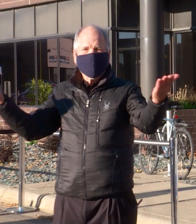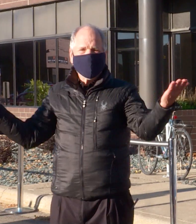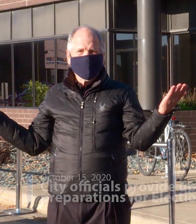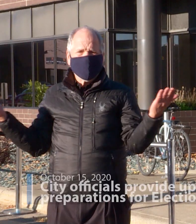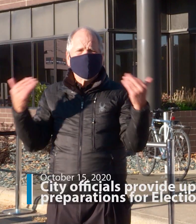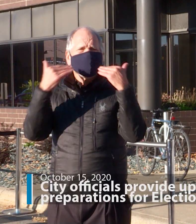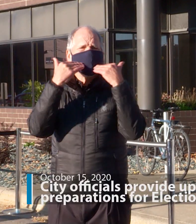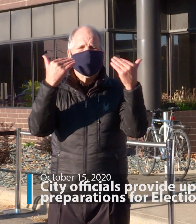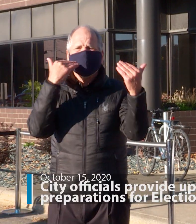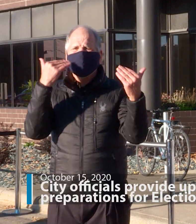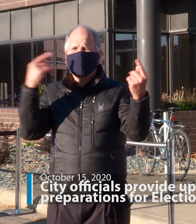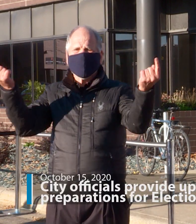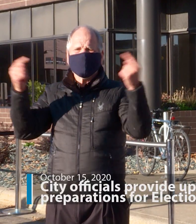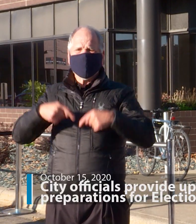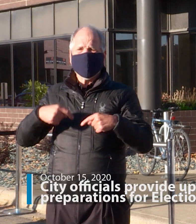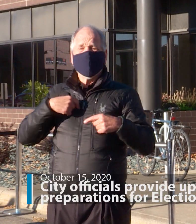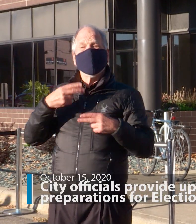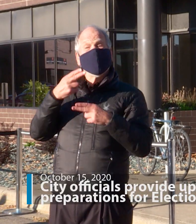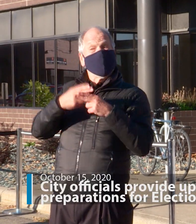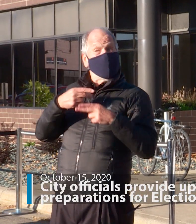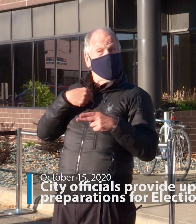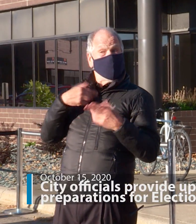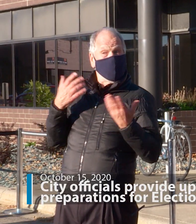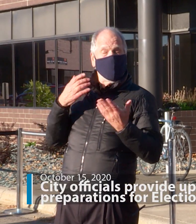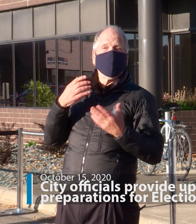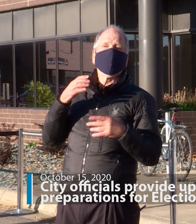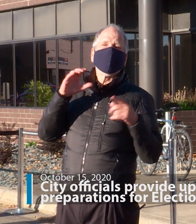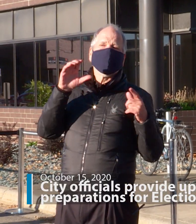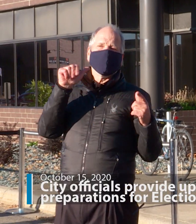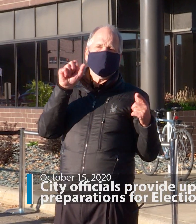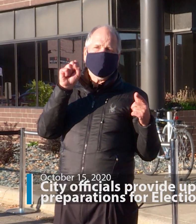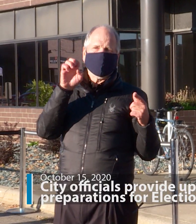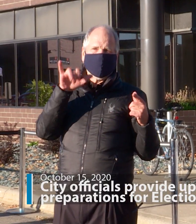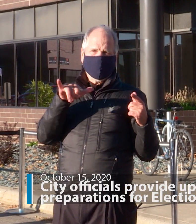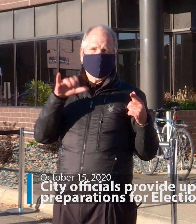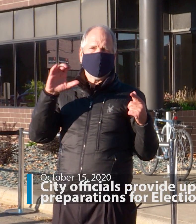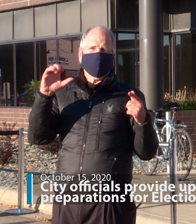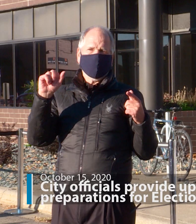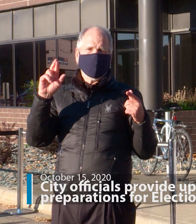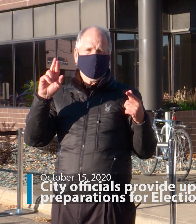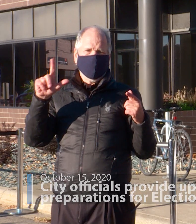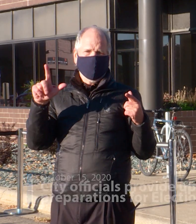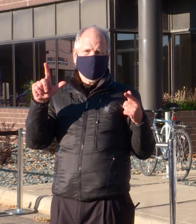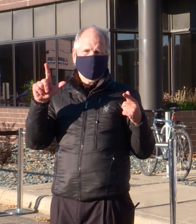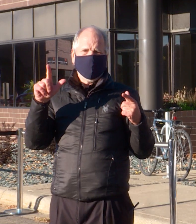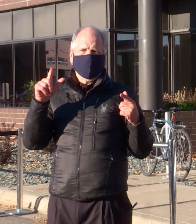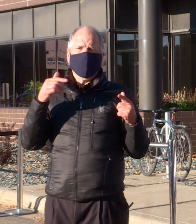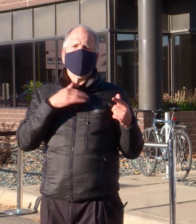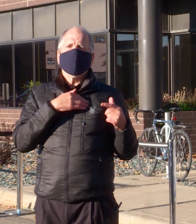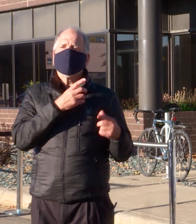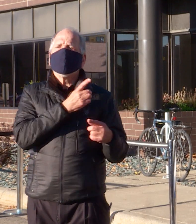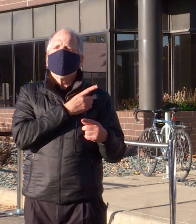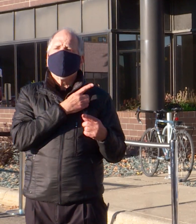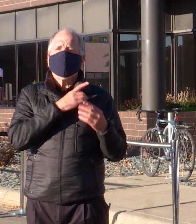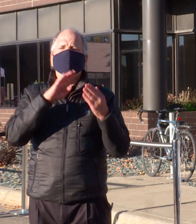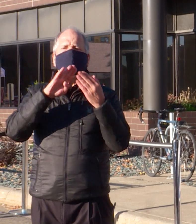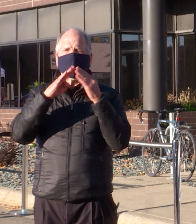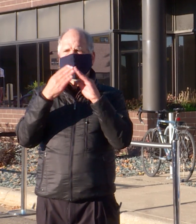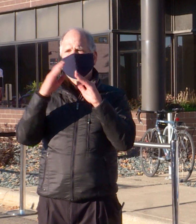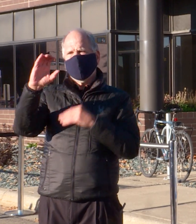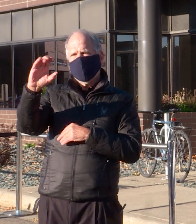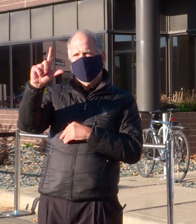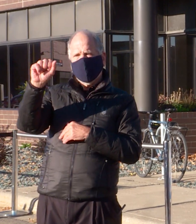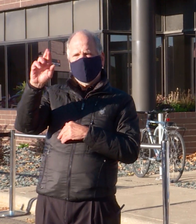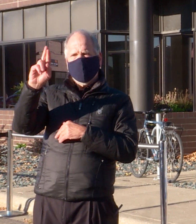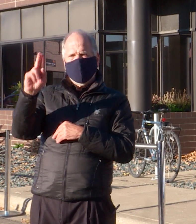My is Casey Carl. I have the privilege of serving as the clerk for the great city of Minneapolis, and with me this morning is my colleague Grace